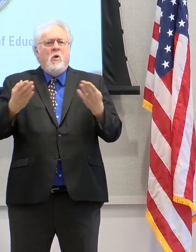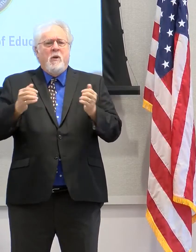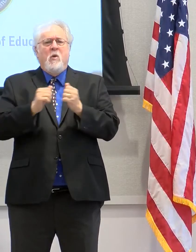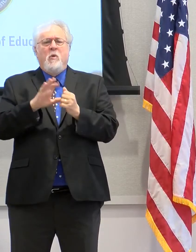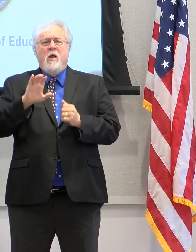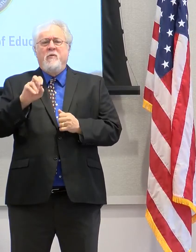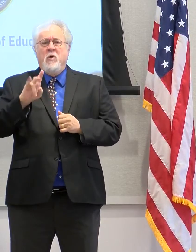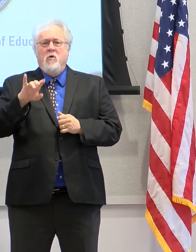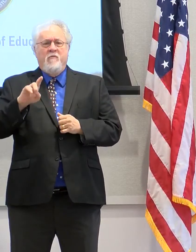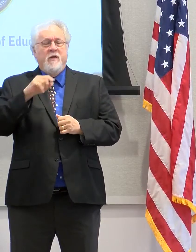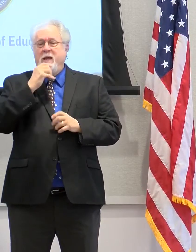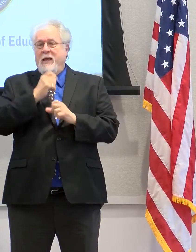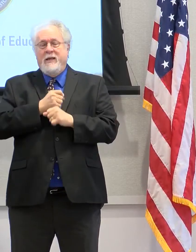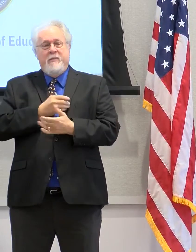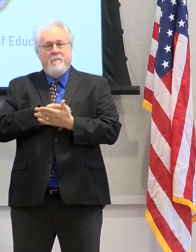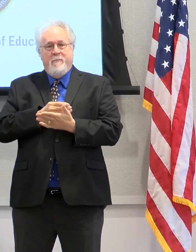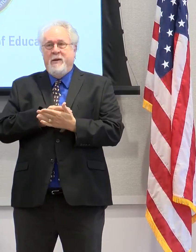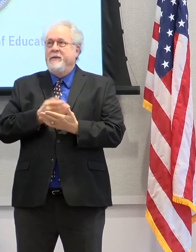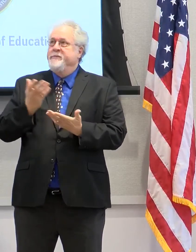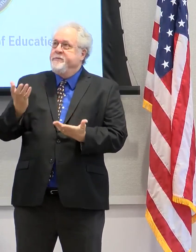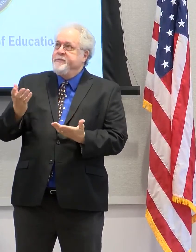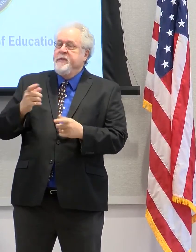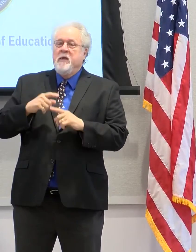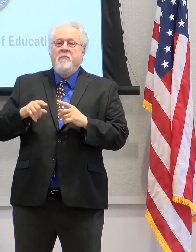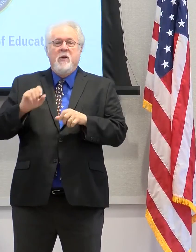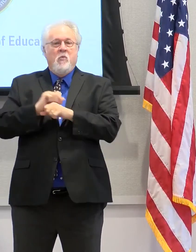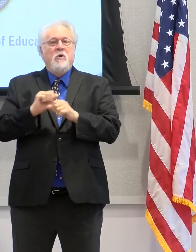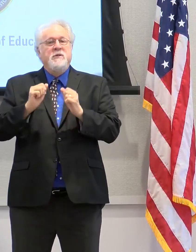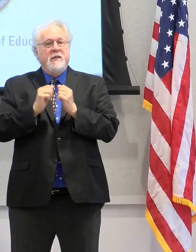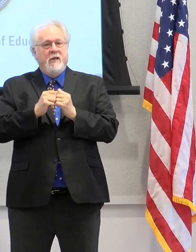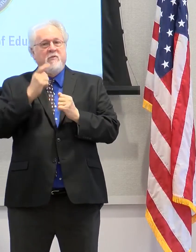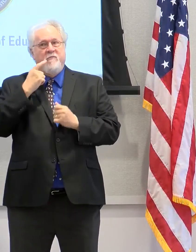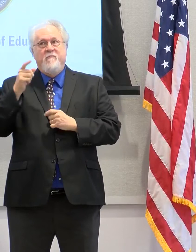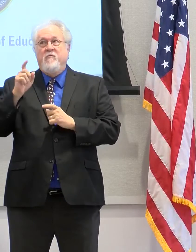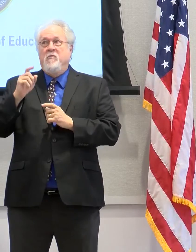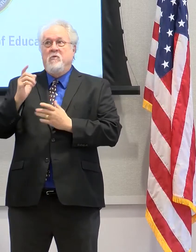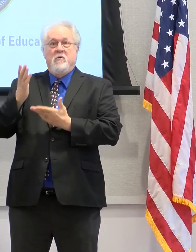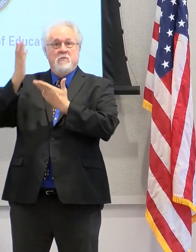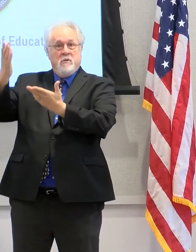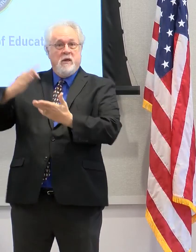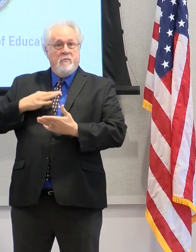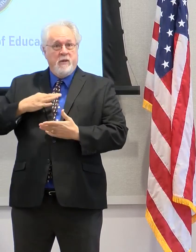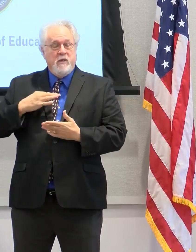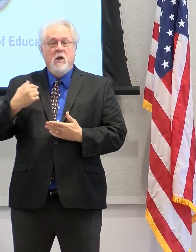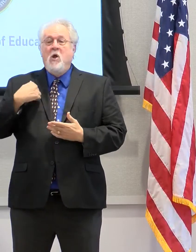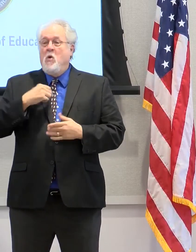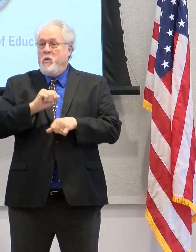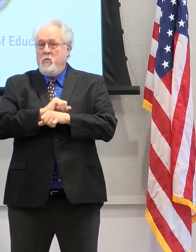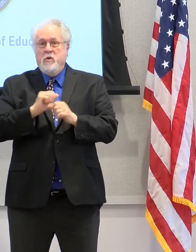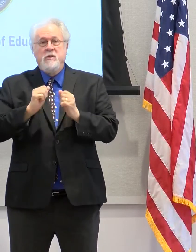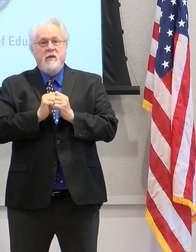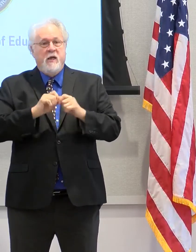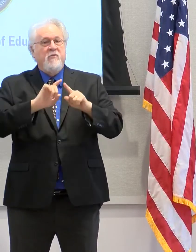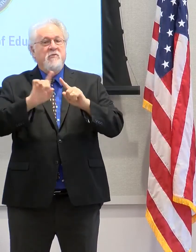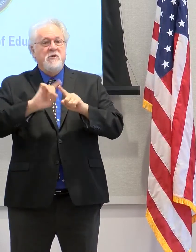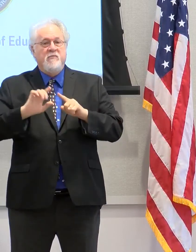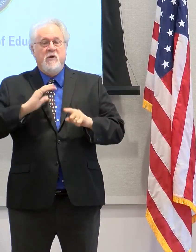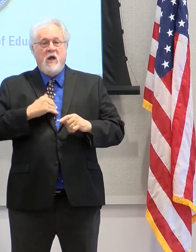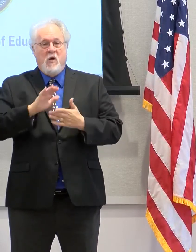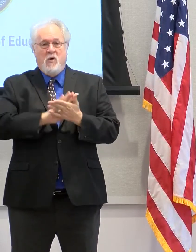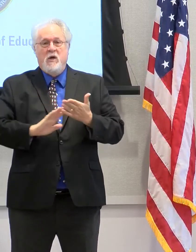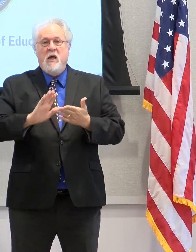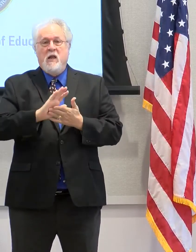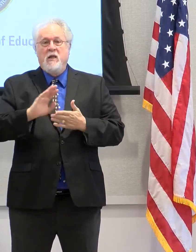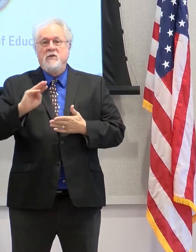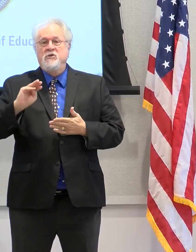up not getting funded, but we worked together on that. We've also got various, we worked together at various of our colleges.